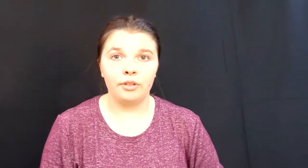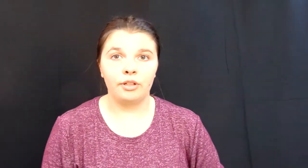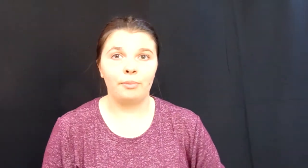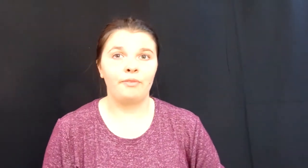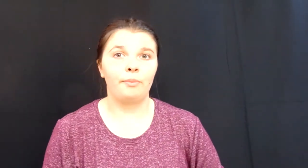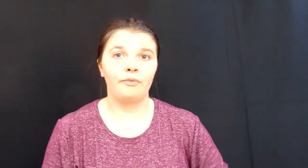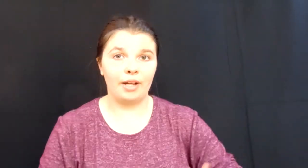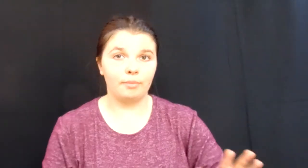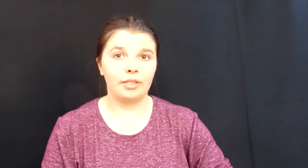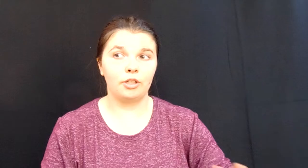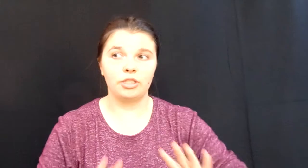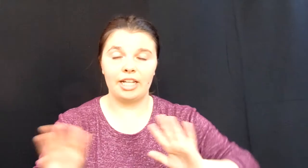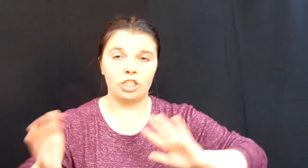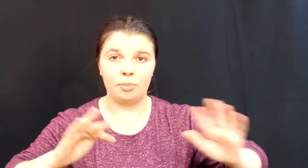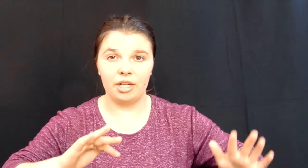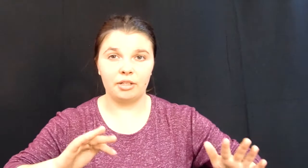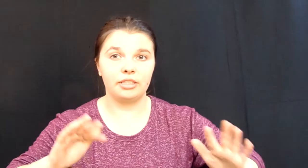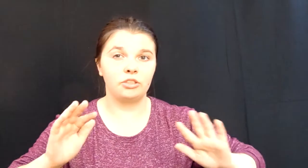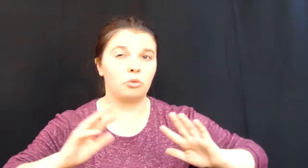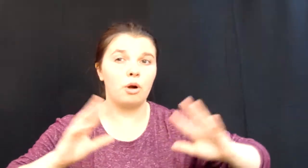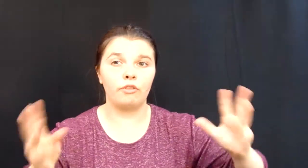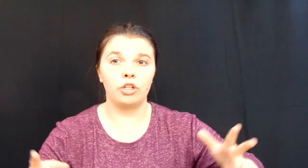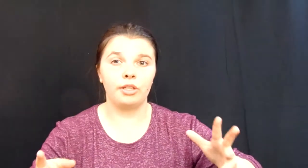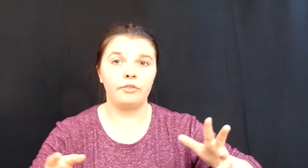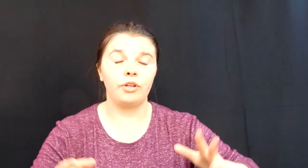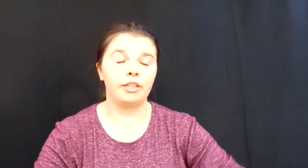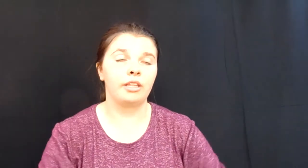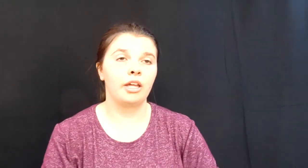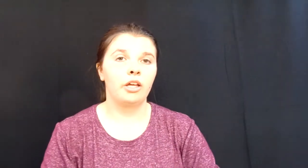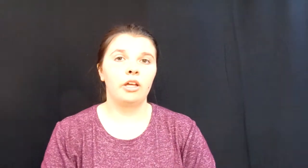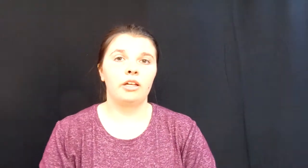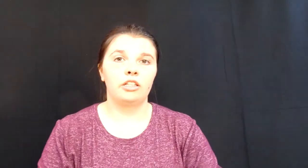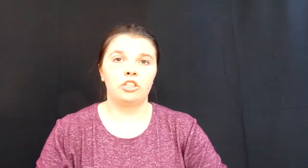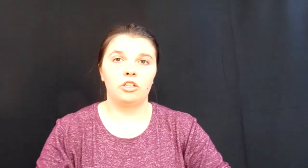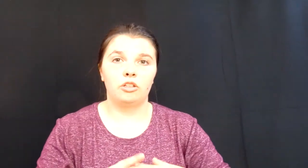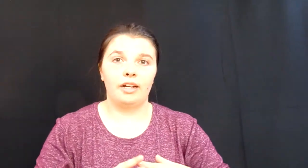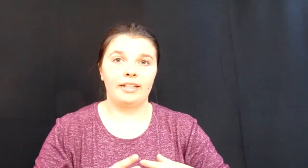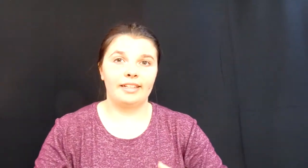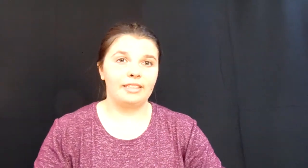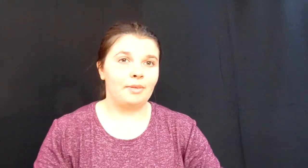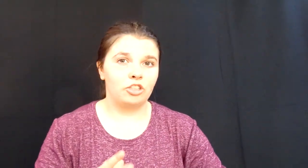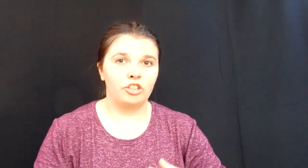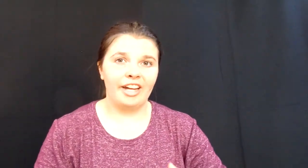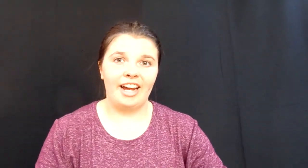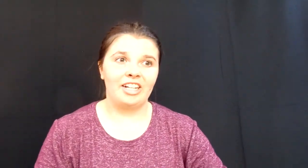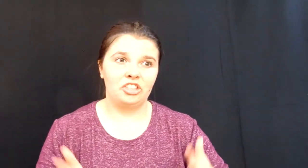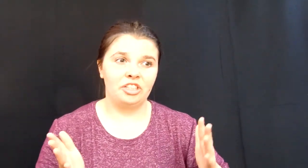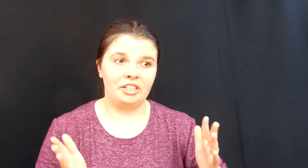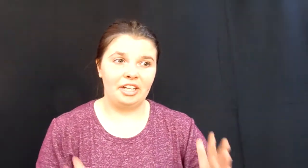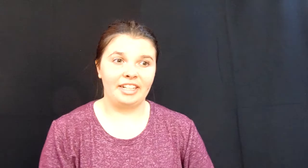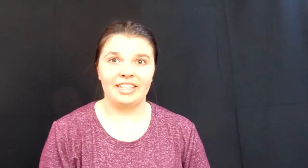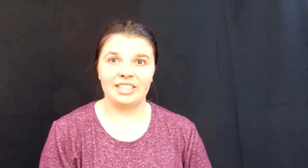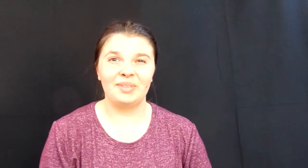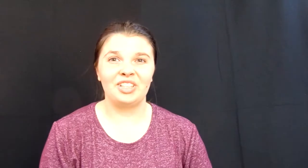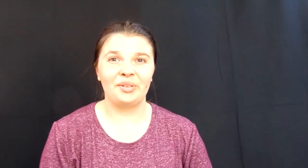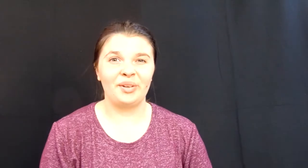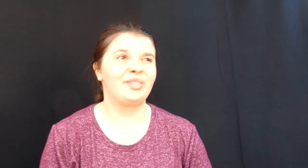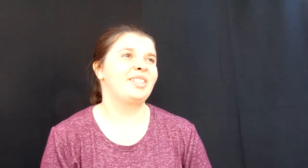with your family or slash parents whoever you live with and get some extra cash and get some on your own